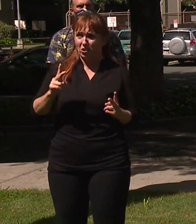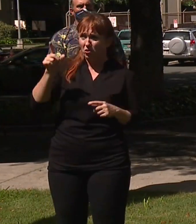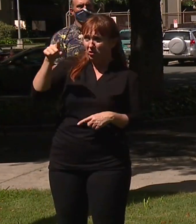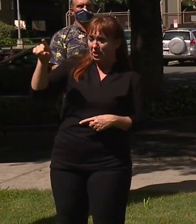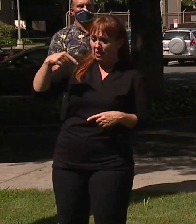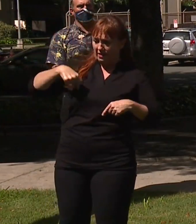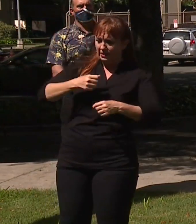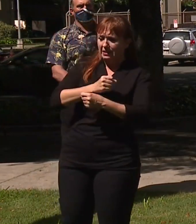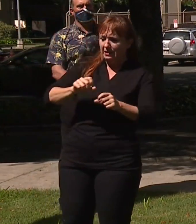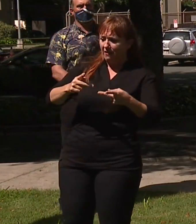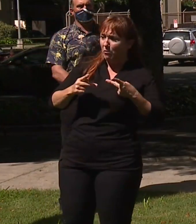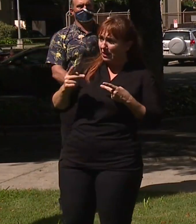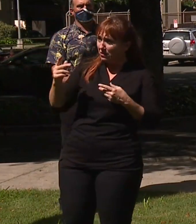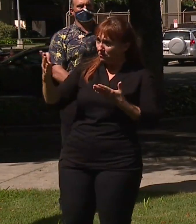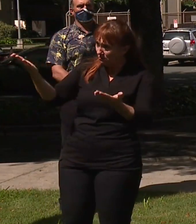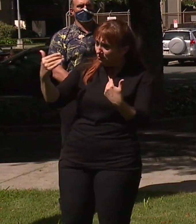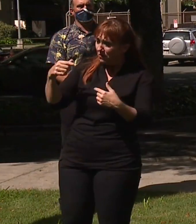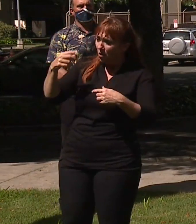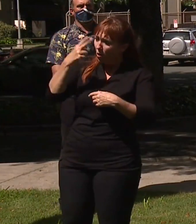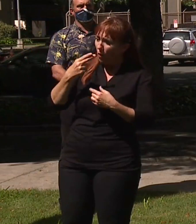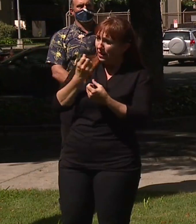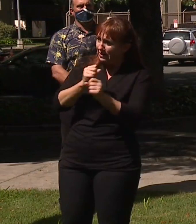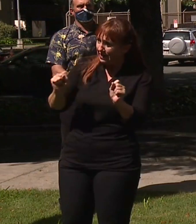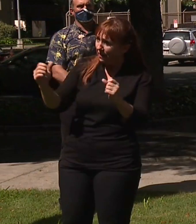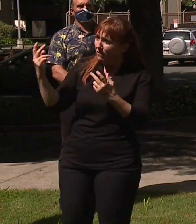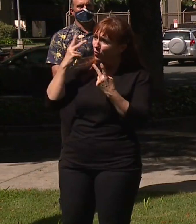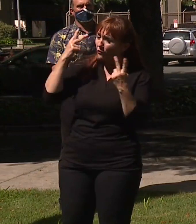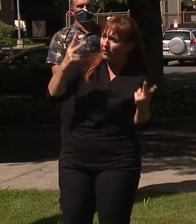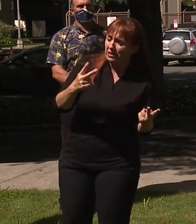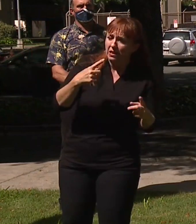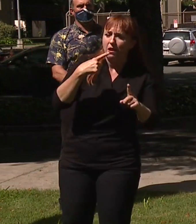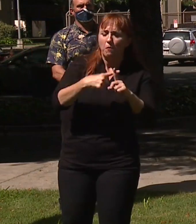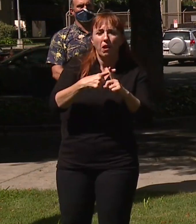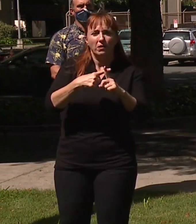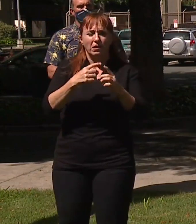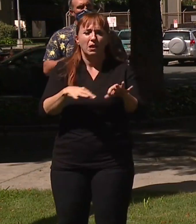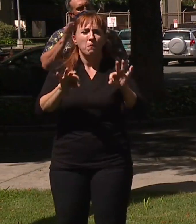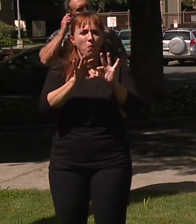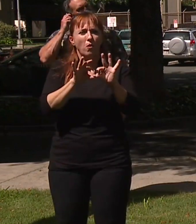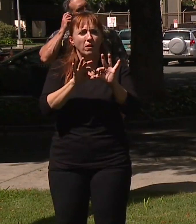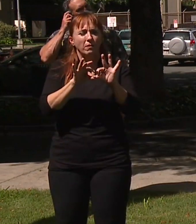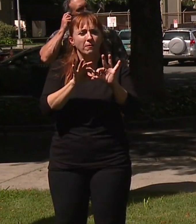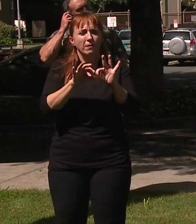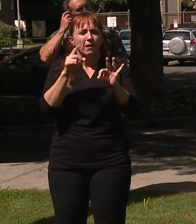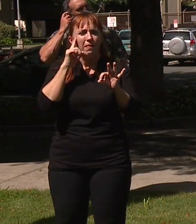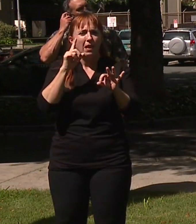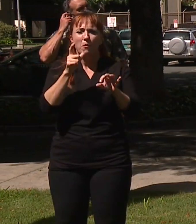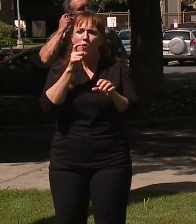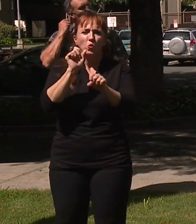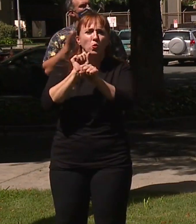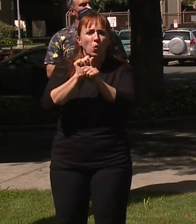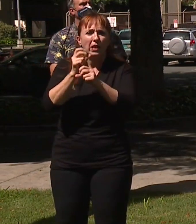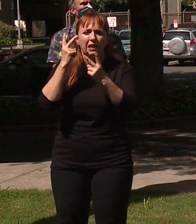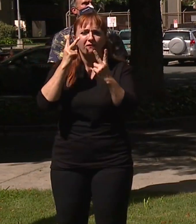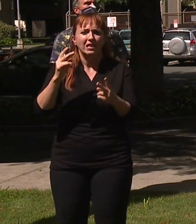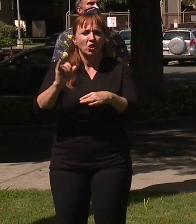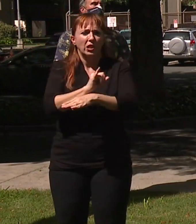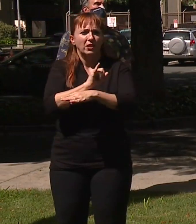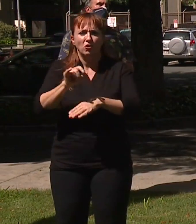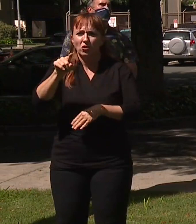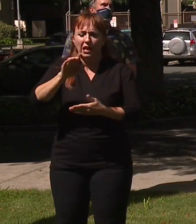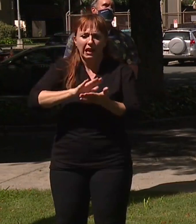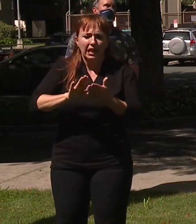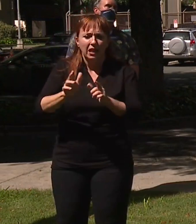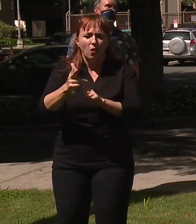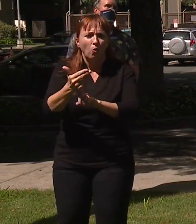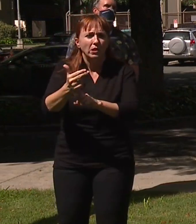still a safe place for them to come. And the other important factor, Rick, is that think about all the guys working in the visitor industry, those people cleaning